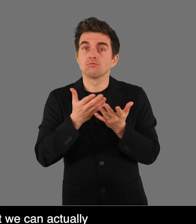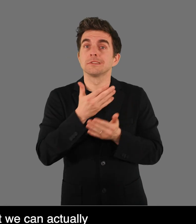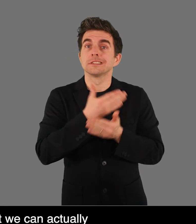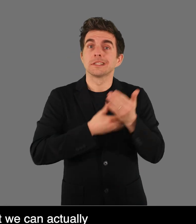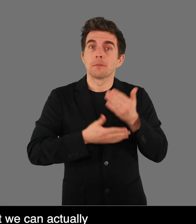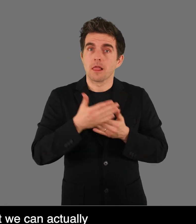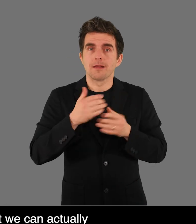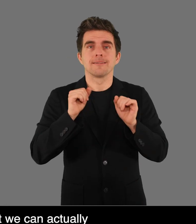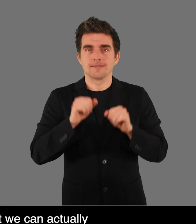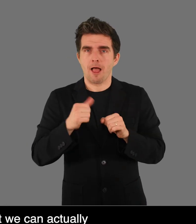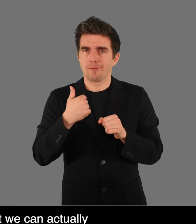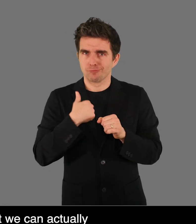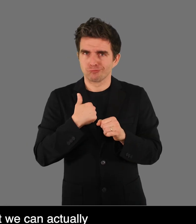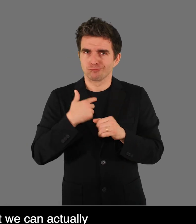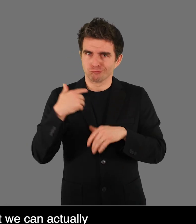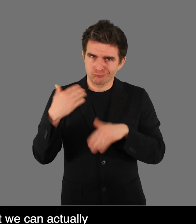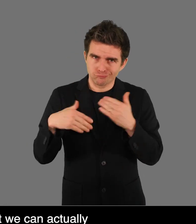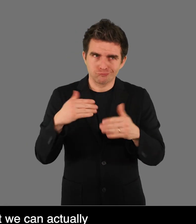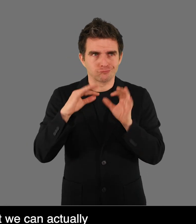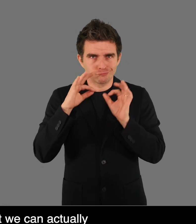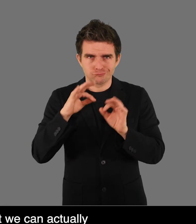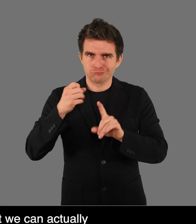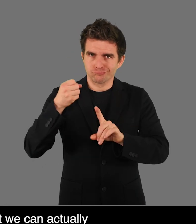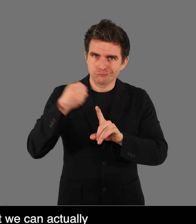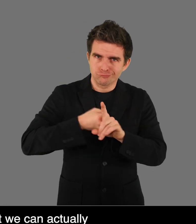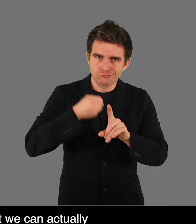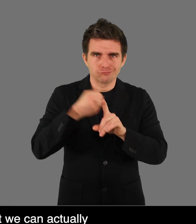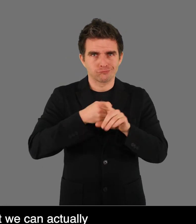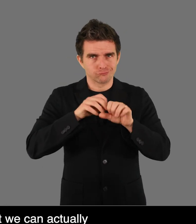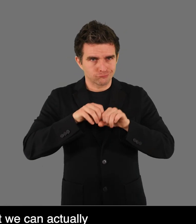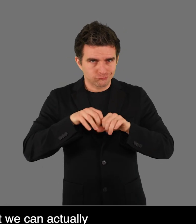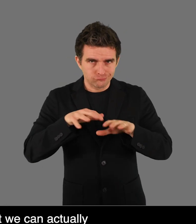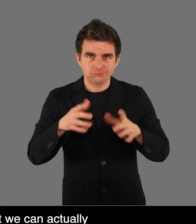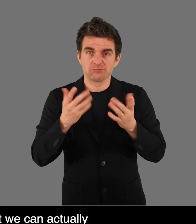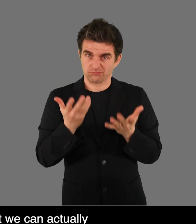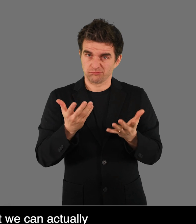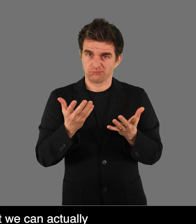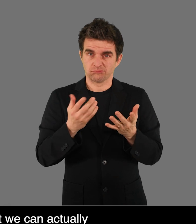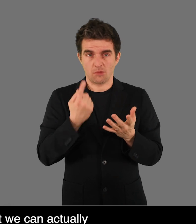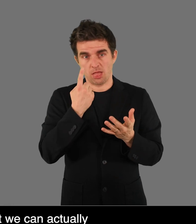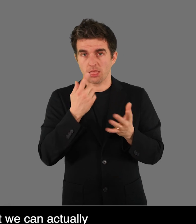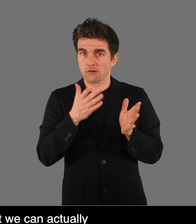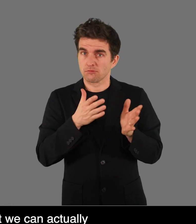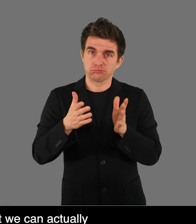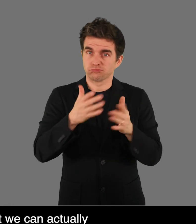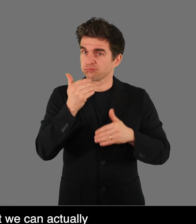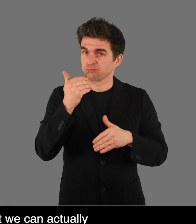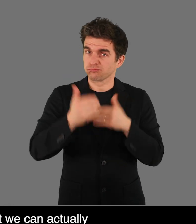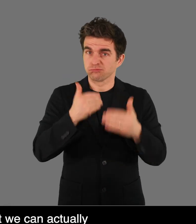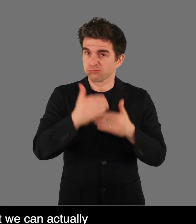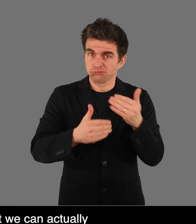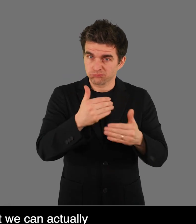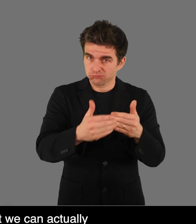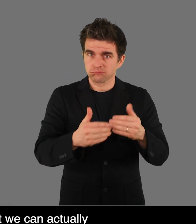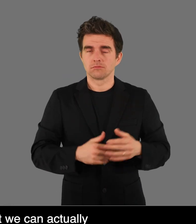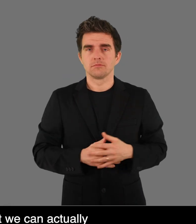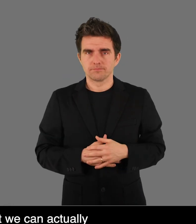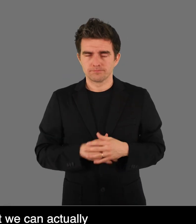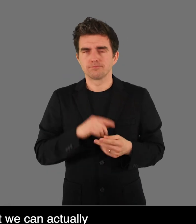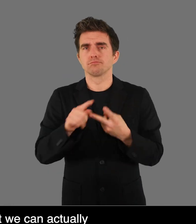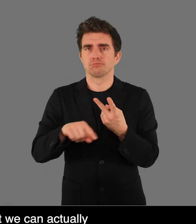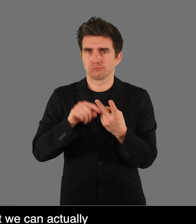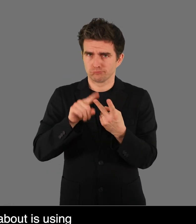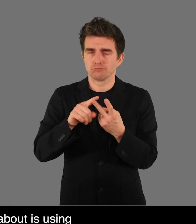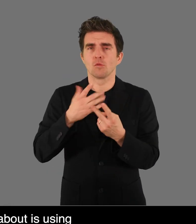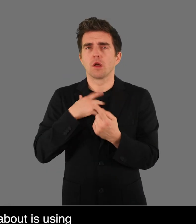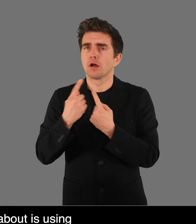area and so that we can actually have a very impactful campaign. That is one